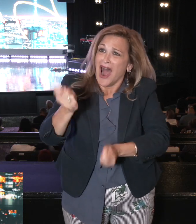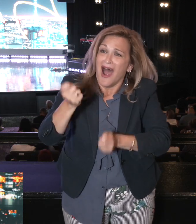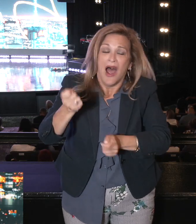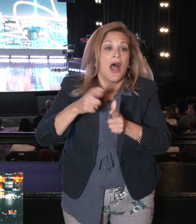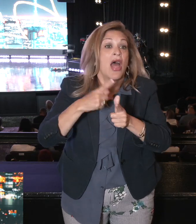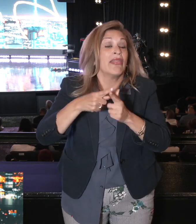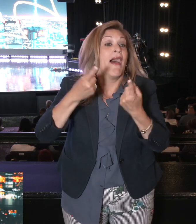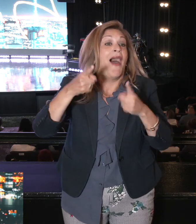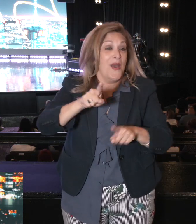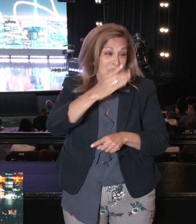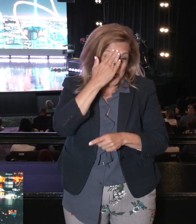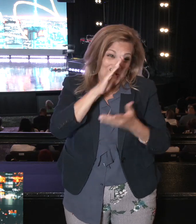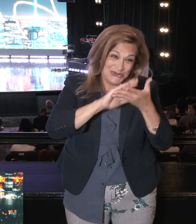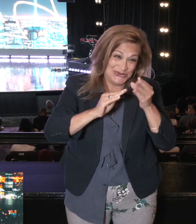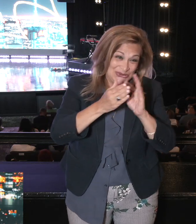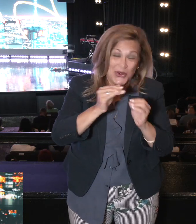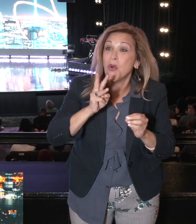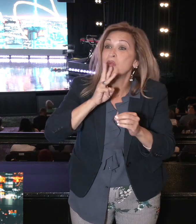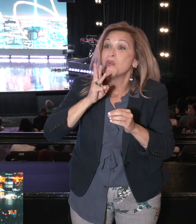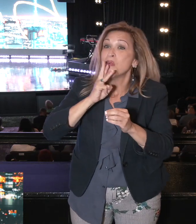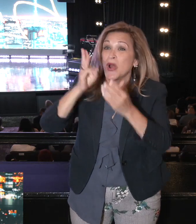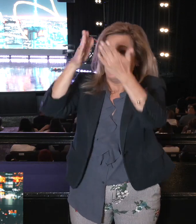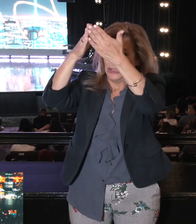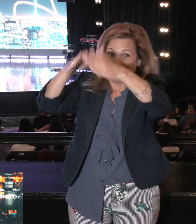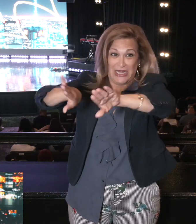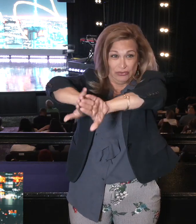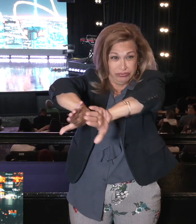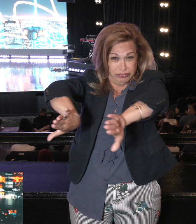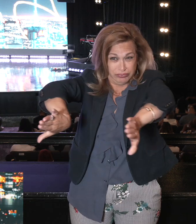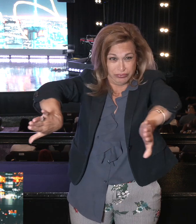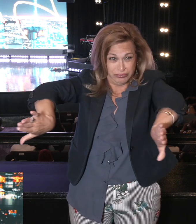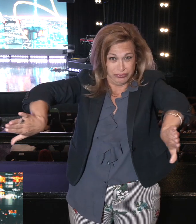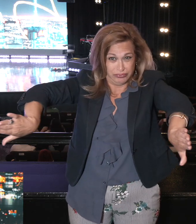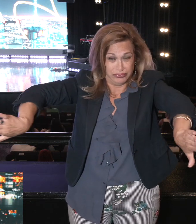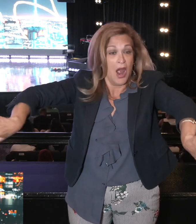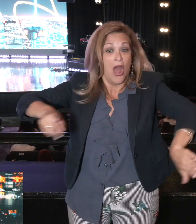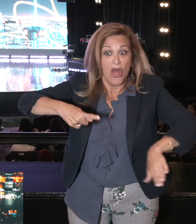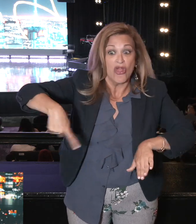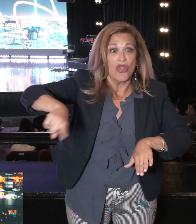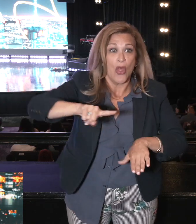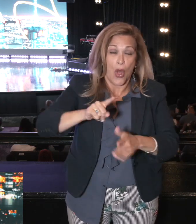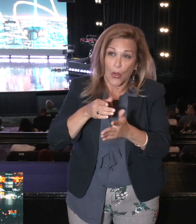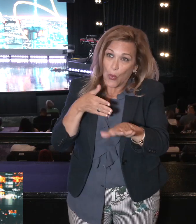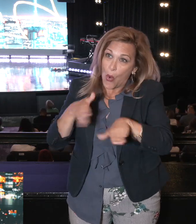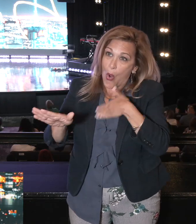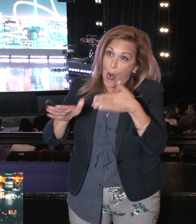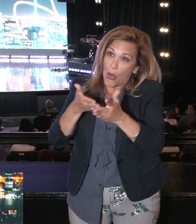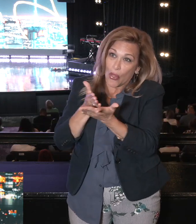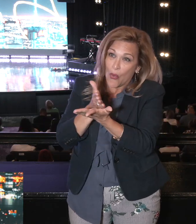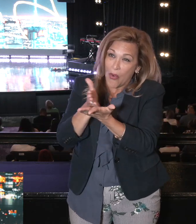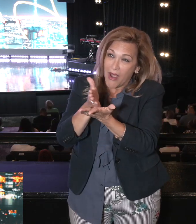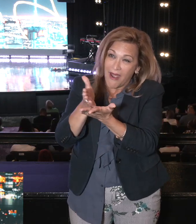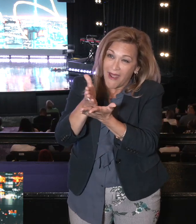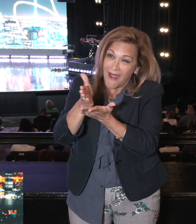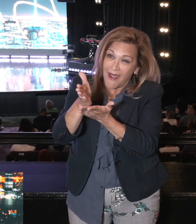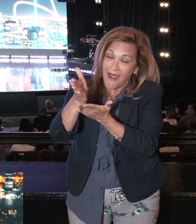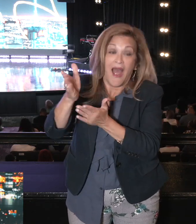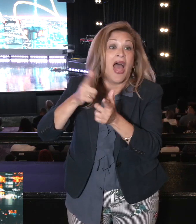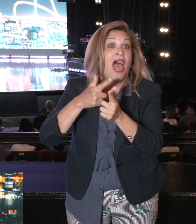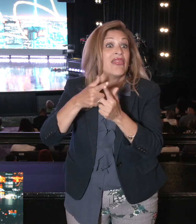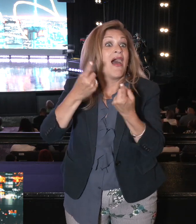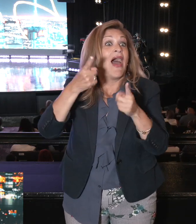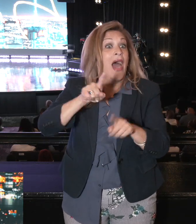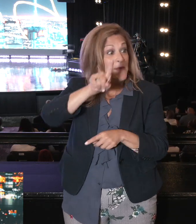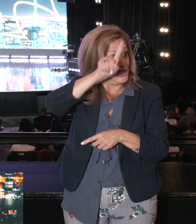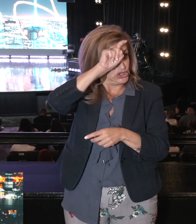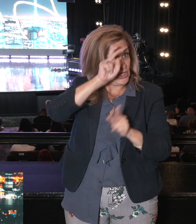were able to cross, and it took all night, cross on dry ground. Went through the Red Sea. And then when the Egyptians tried to go through